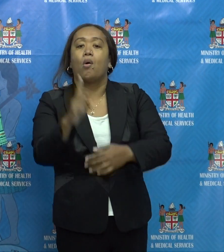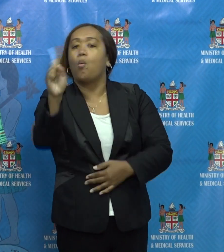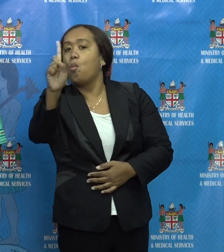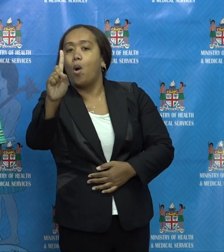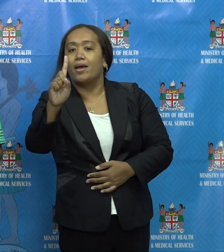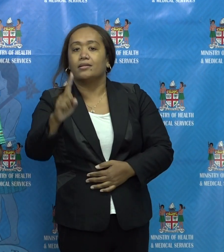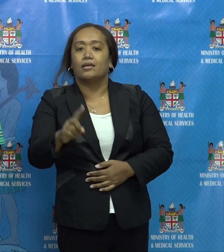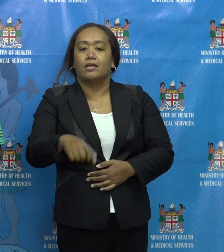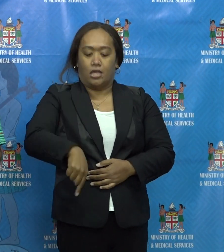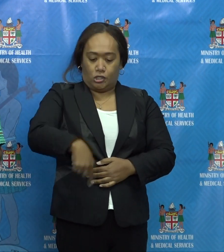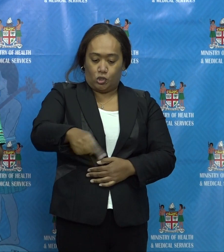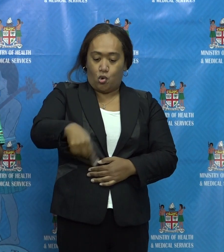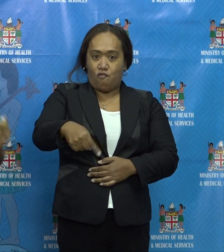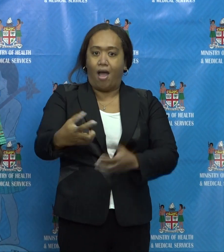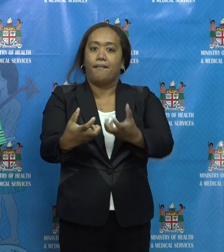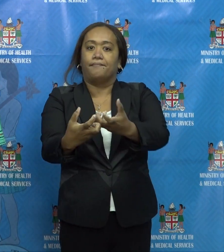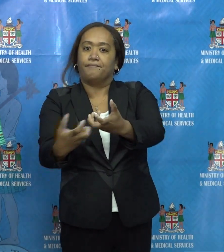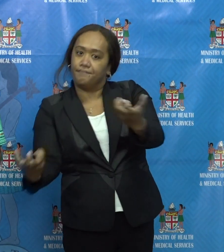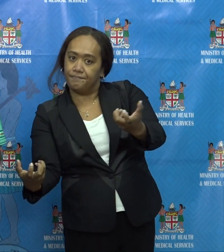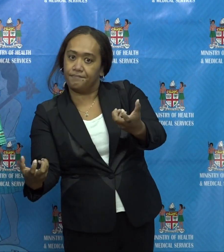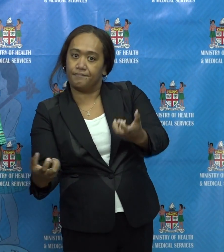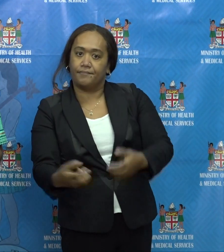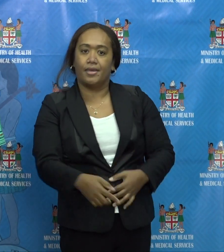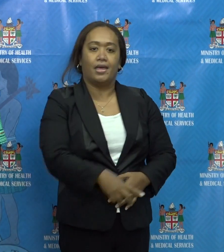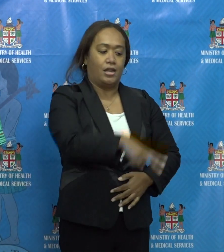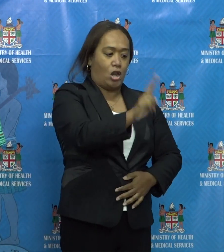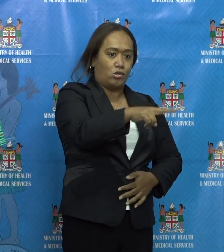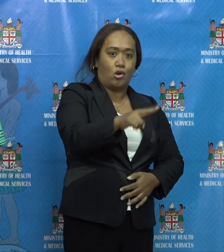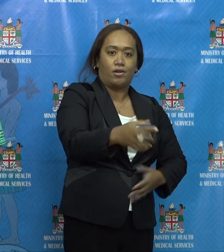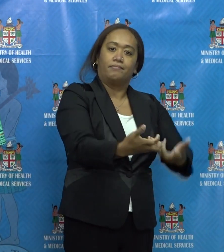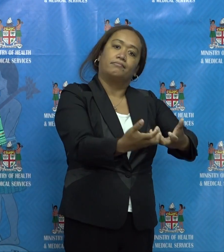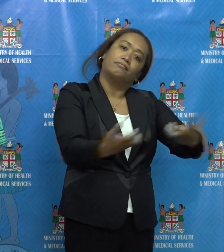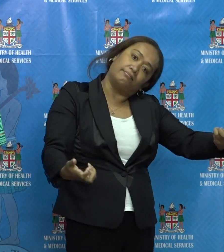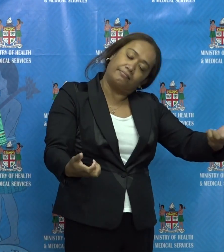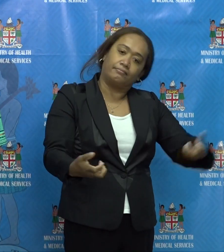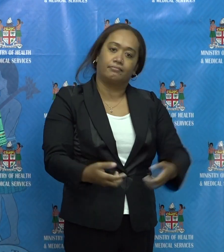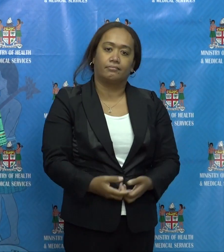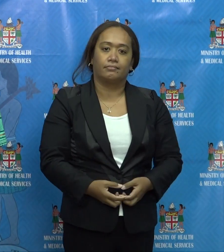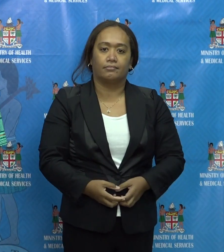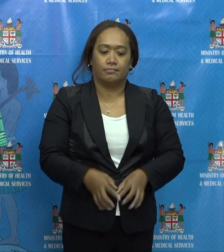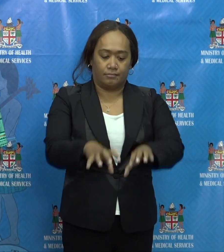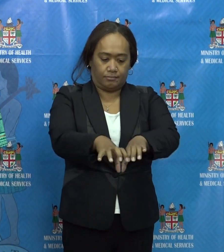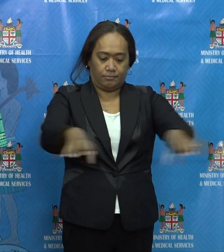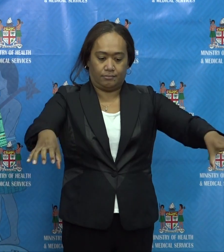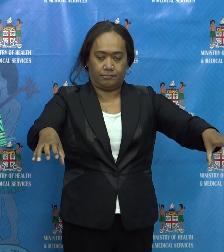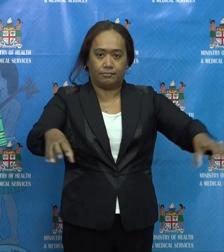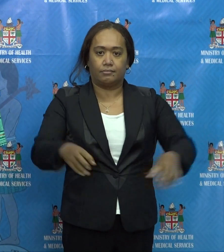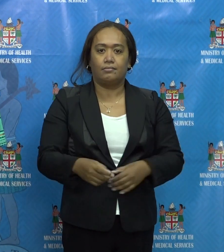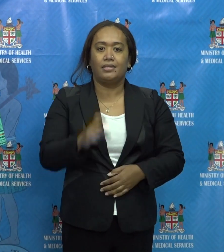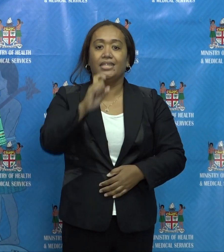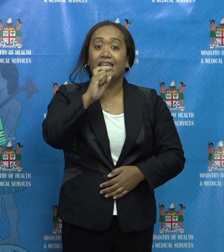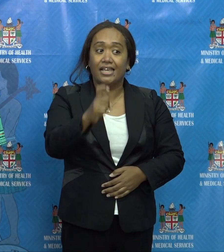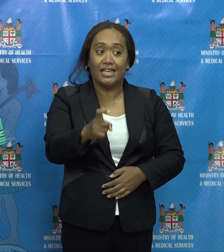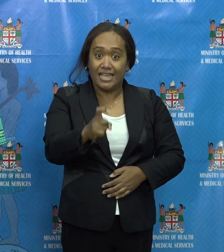which is the Suba containment area and the Nosori containment area, from all 400 hours tomorrow.